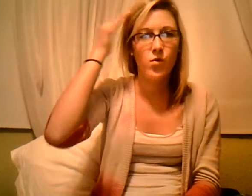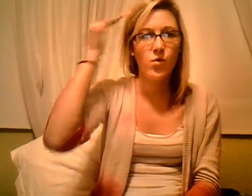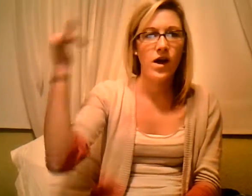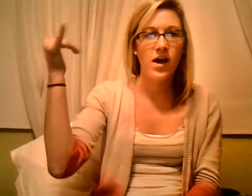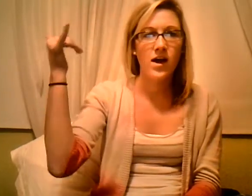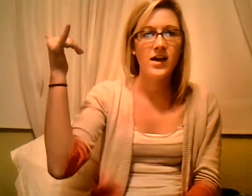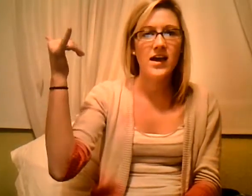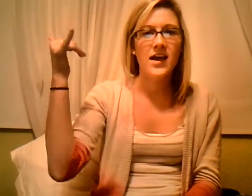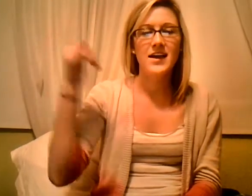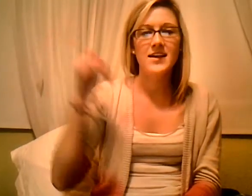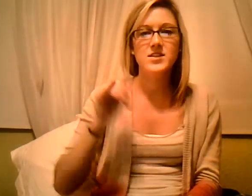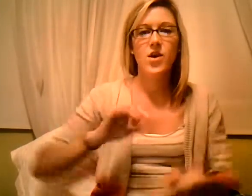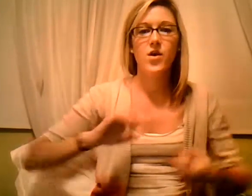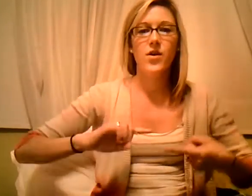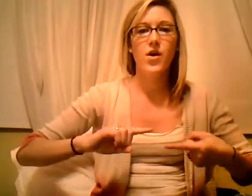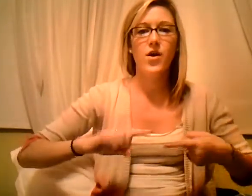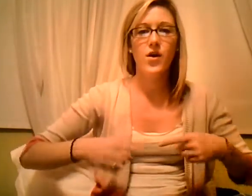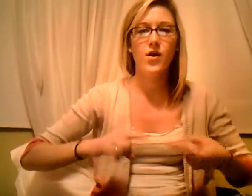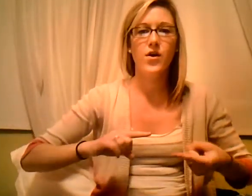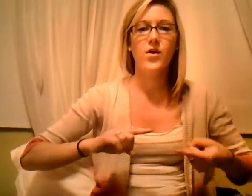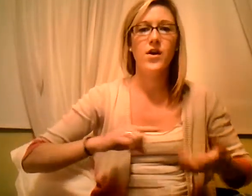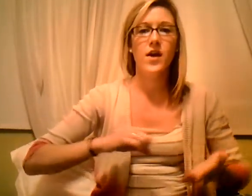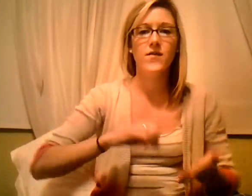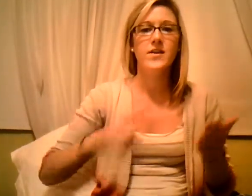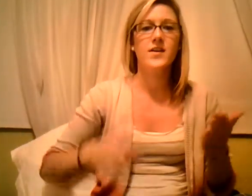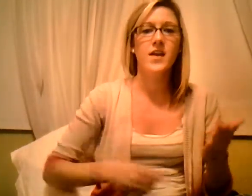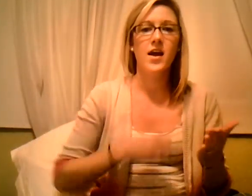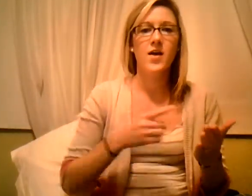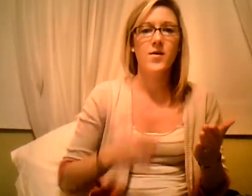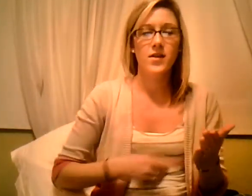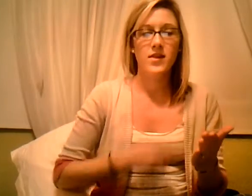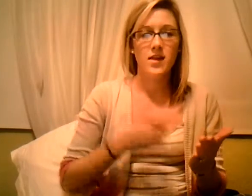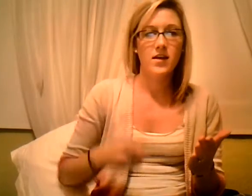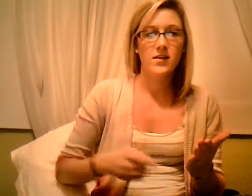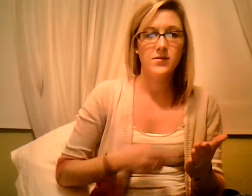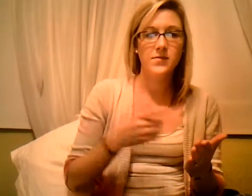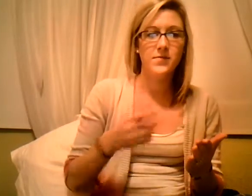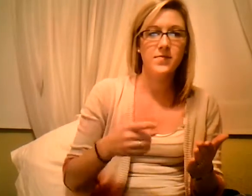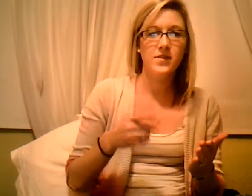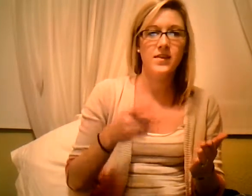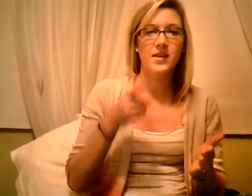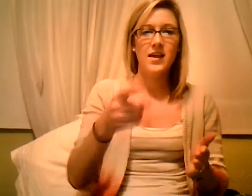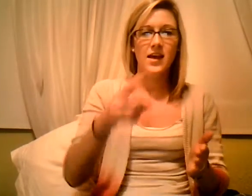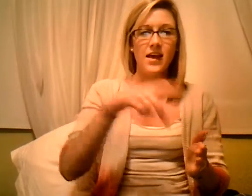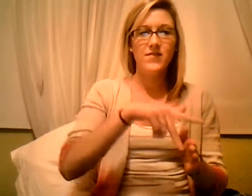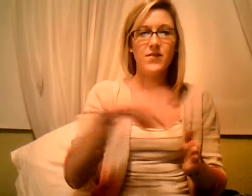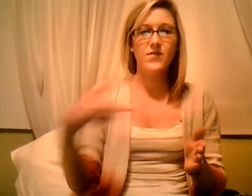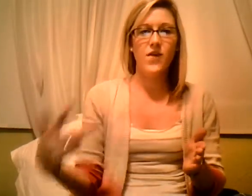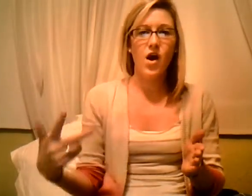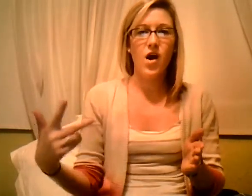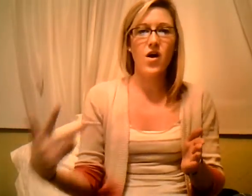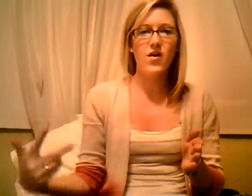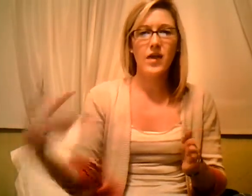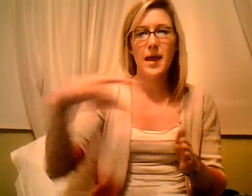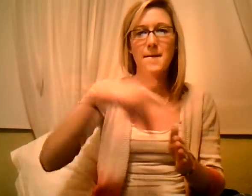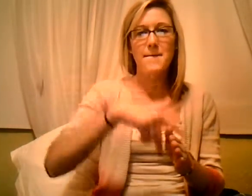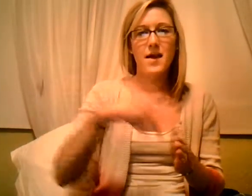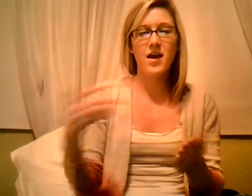why. It's gonna hurt every now and then. If you fall, get back